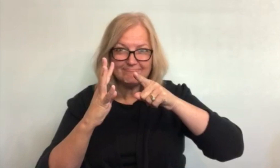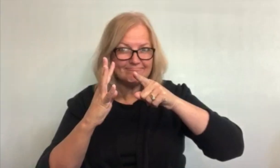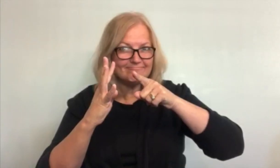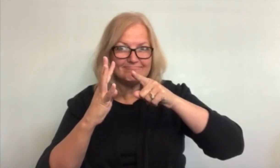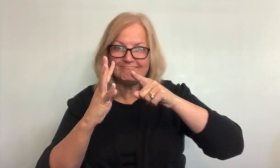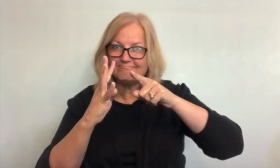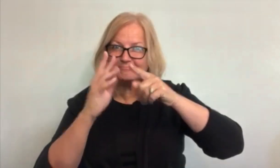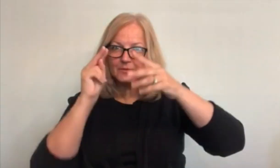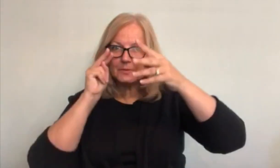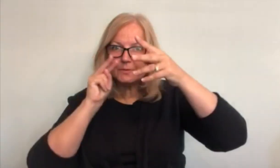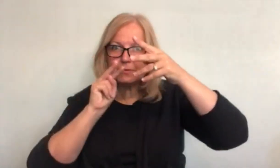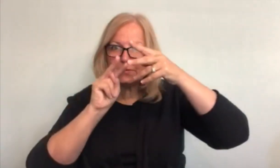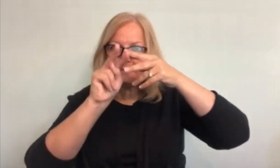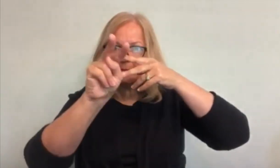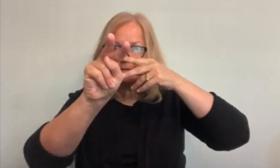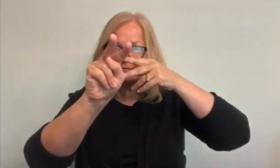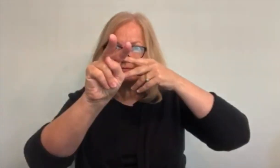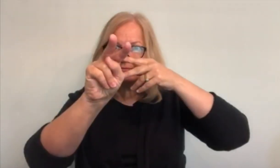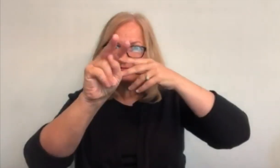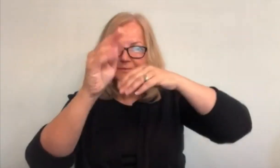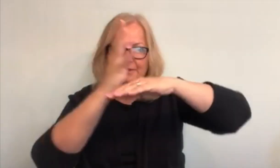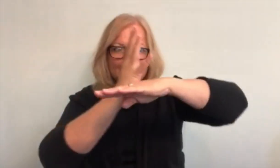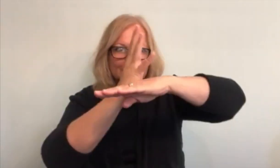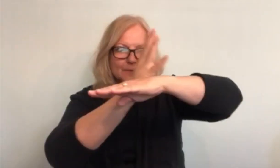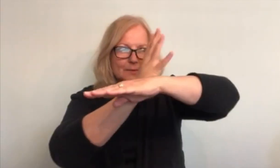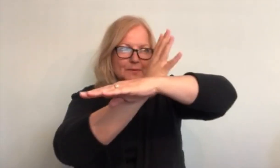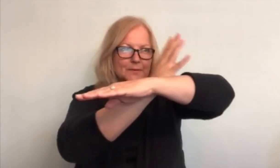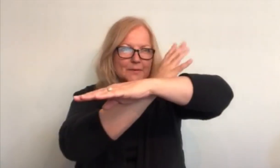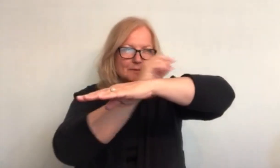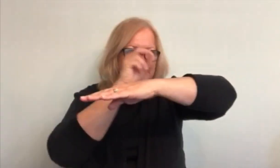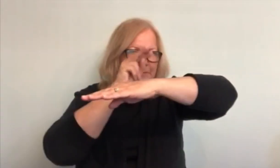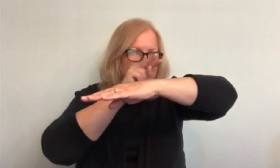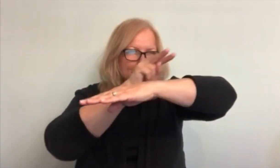Although their fur appears white, it is actually transparent,